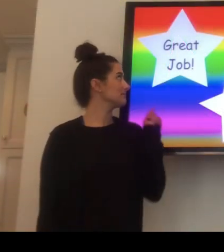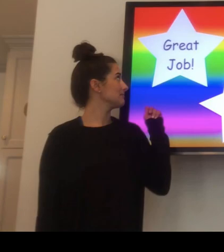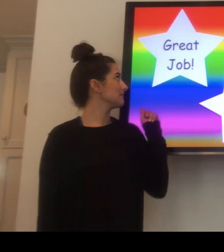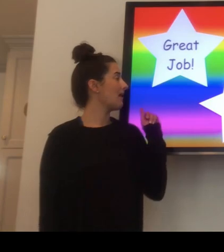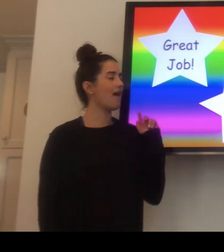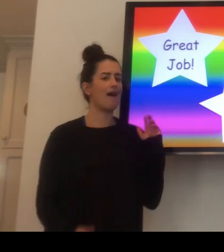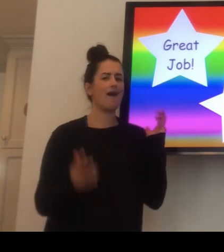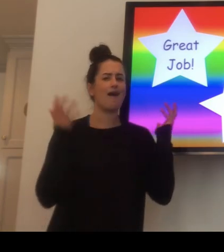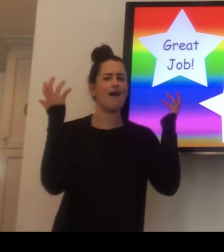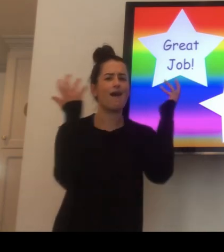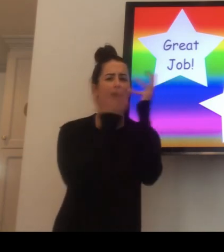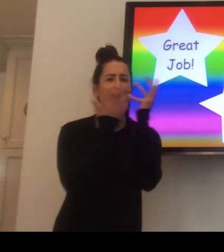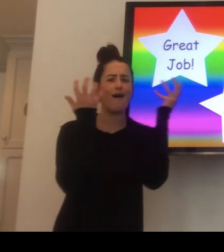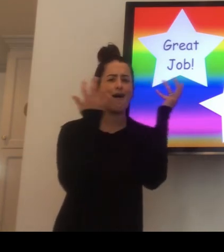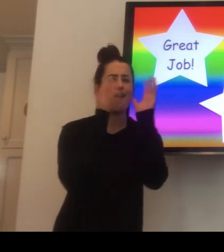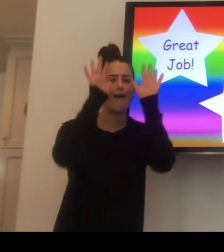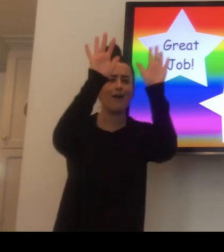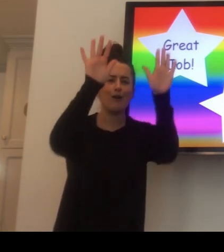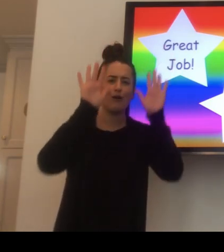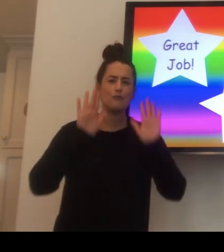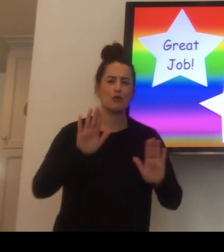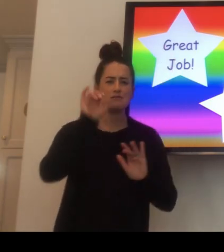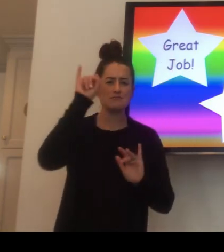Wall. White.